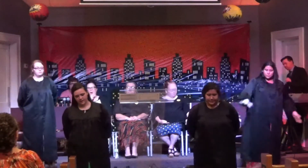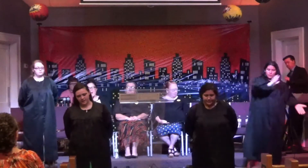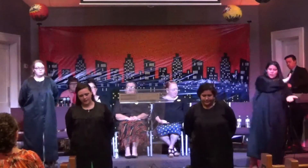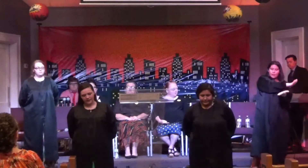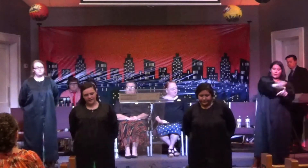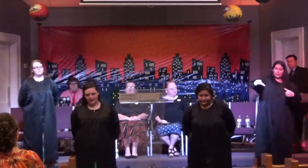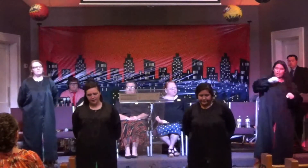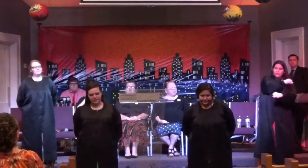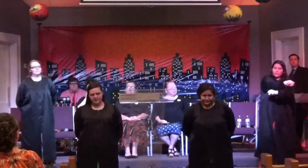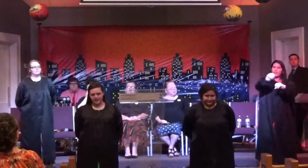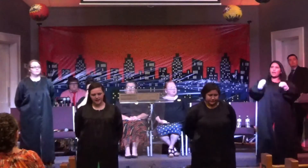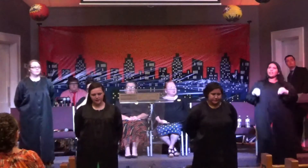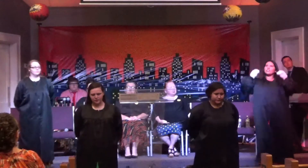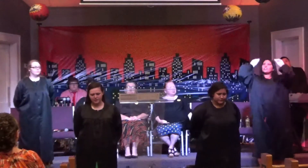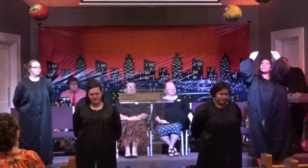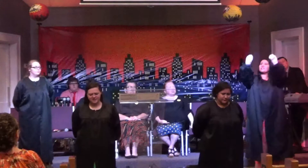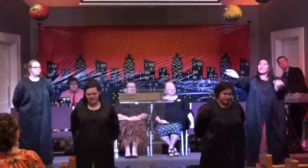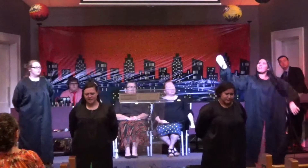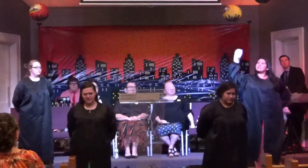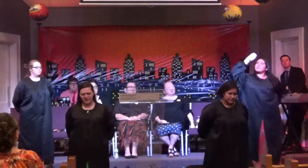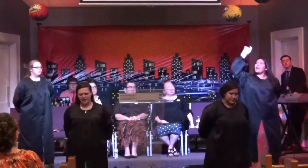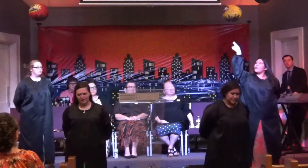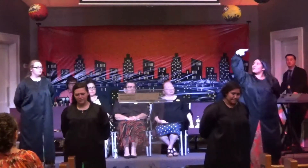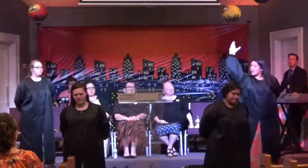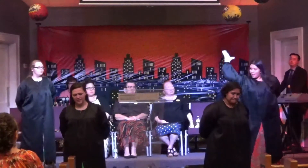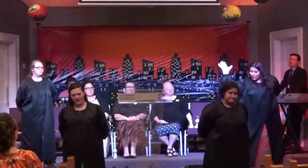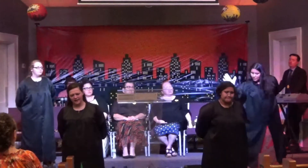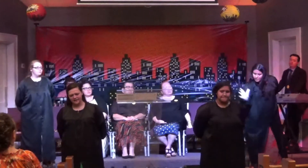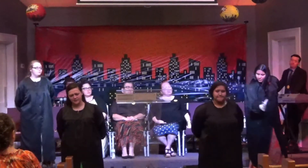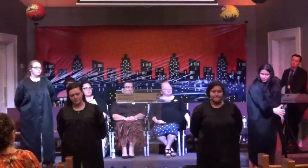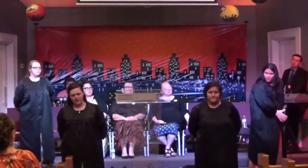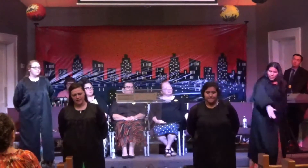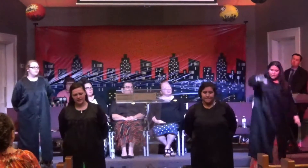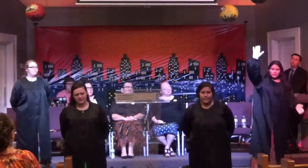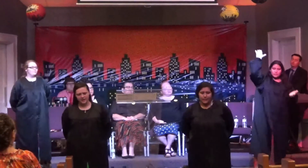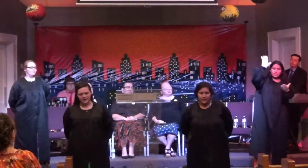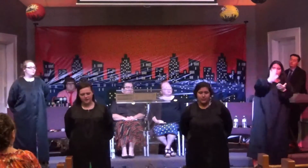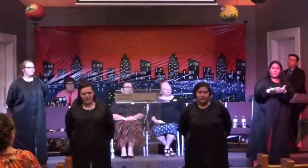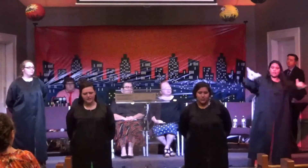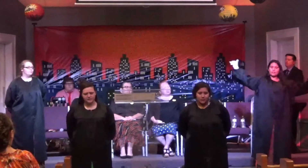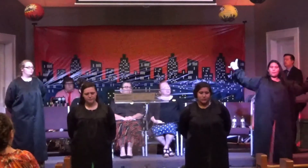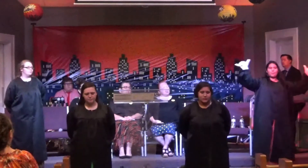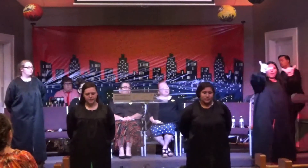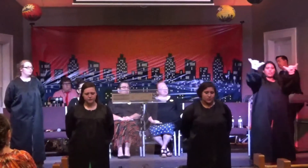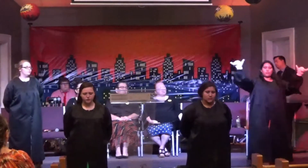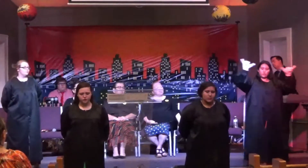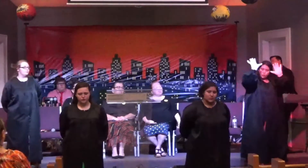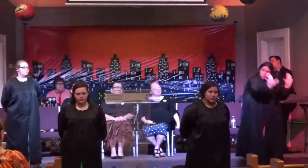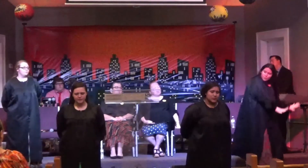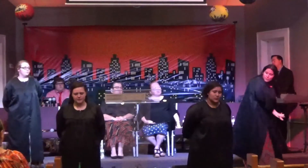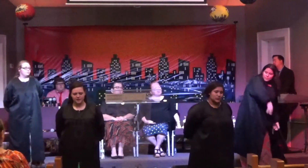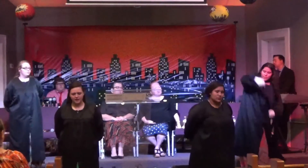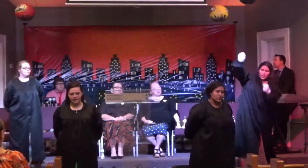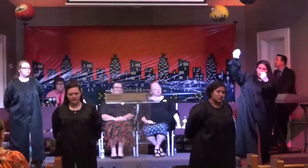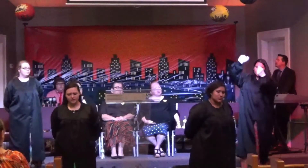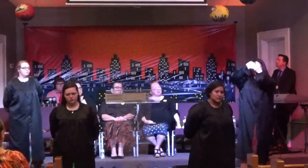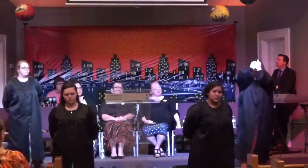Clear the stage and set the sound and light to glaze That's the measure you must take To